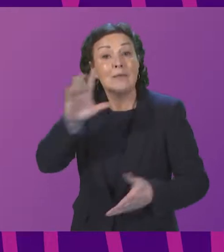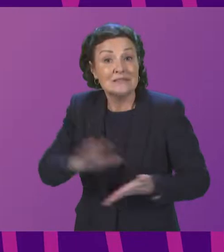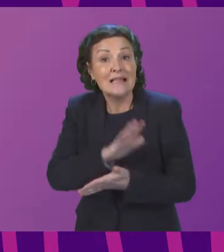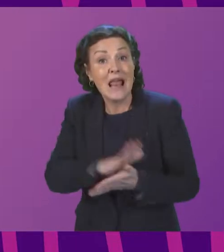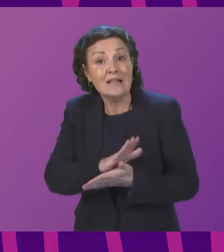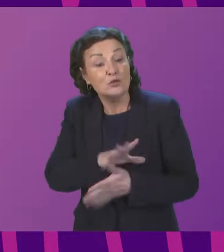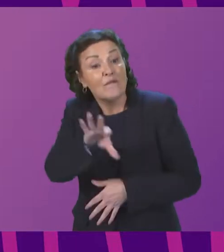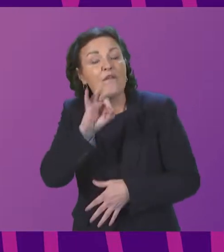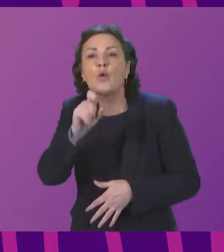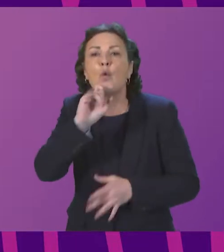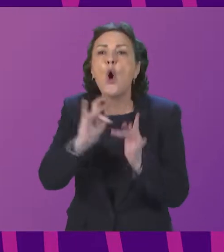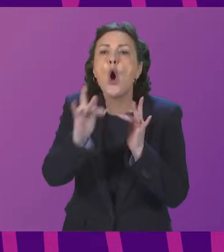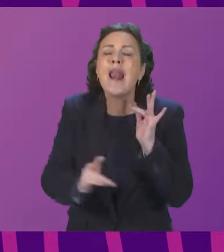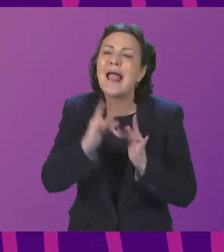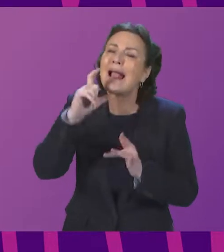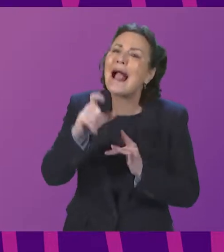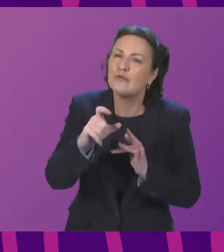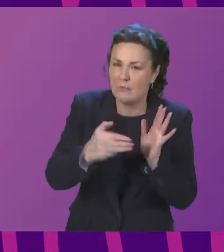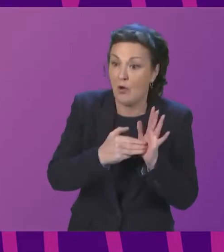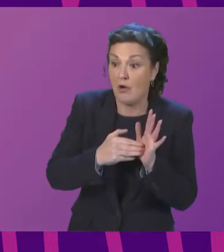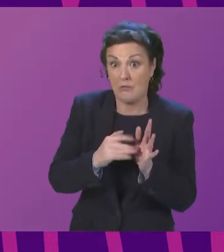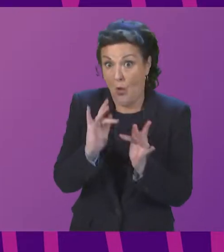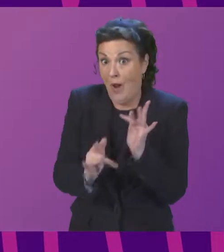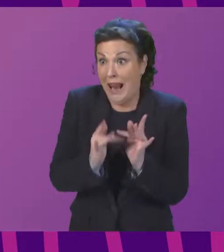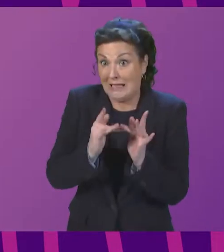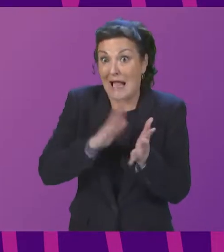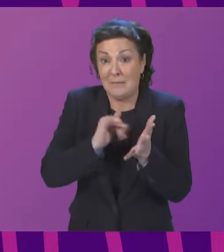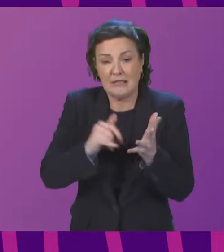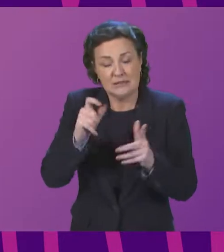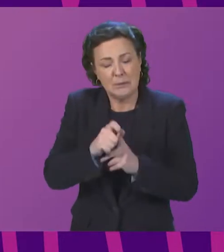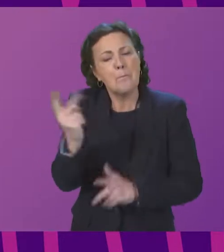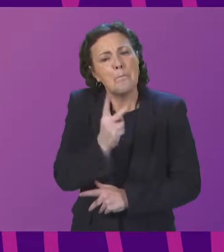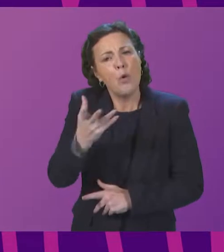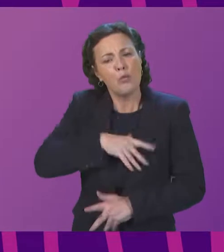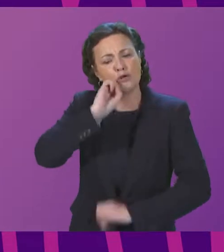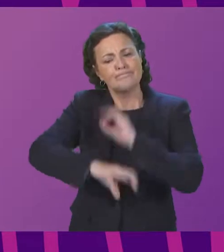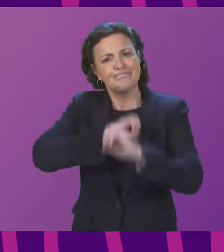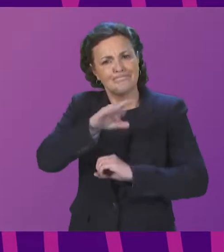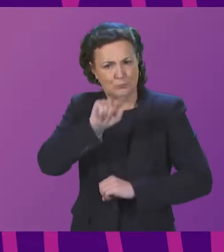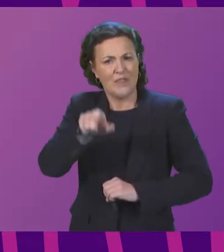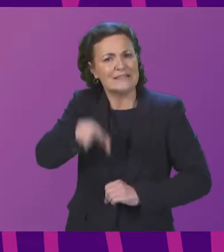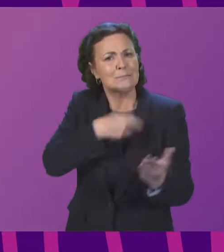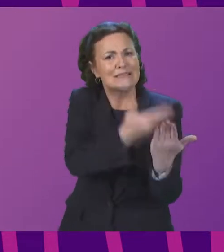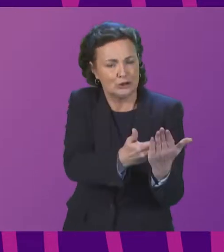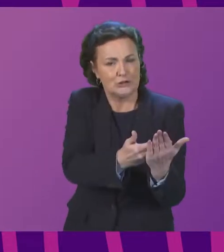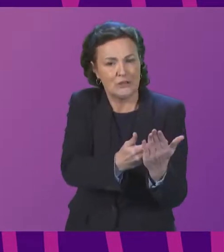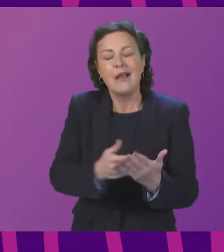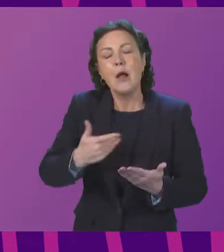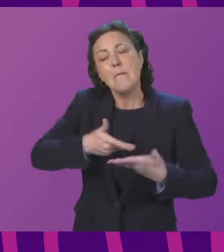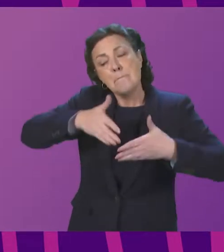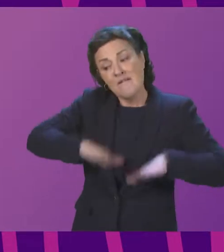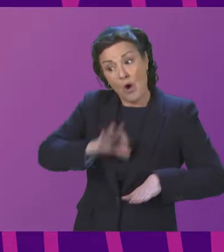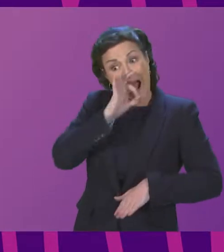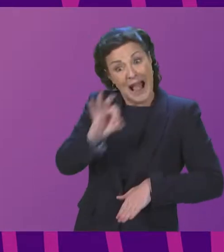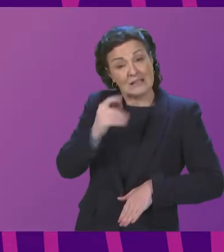Carol Malkin MSP, both of whom wish to speak to this petition. And before I bring in my colleagues, I'll provide a little bit more of the background